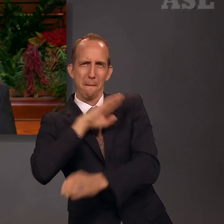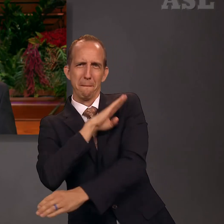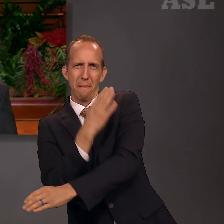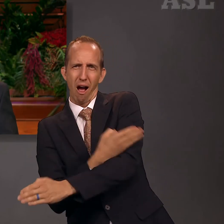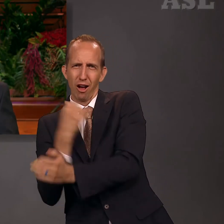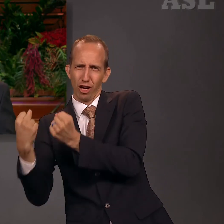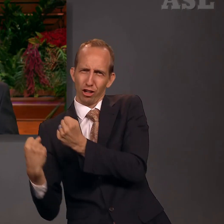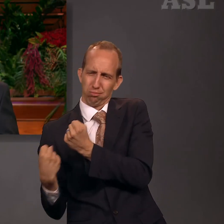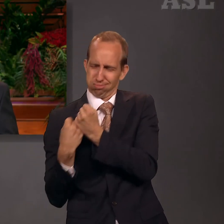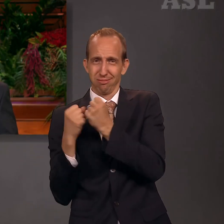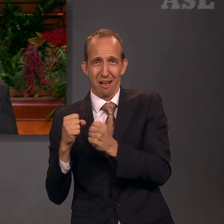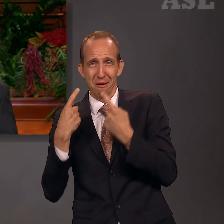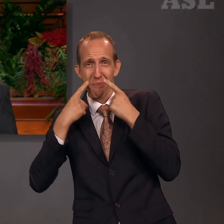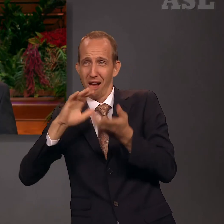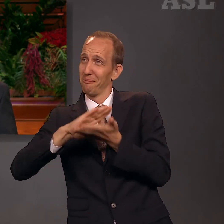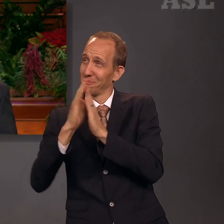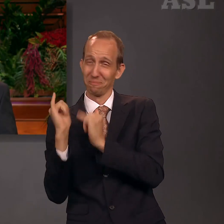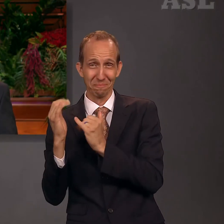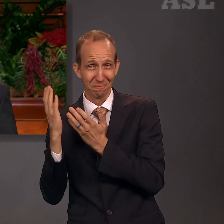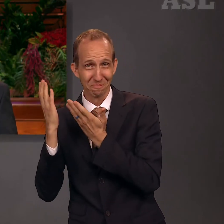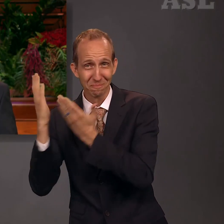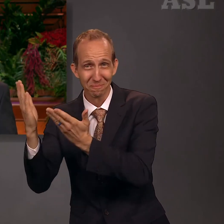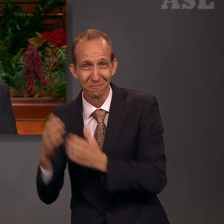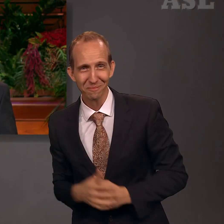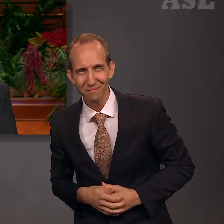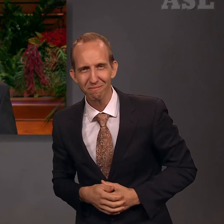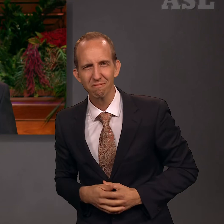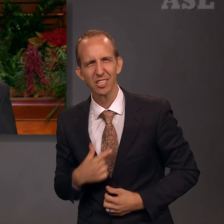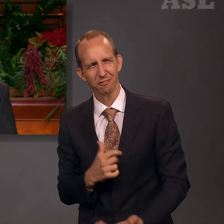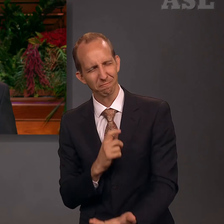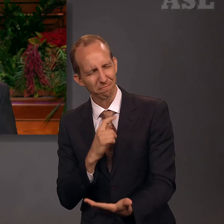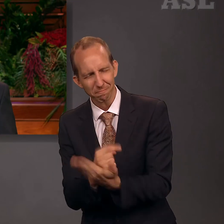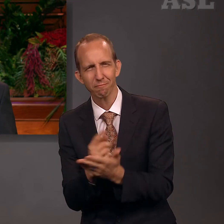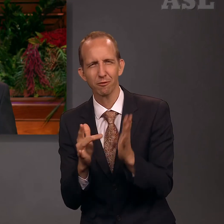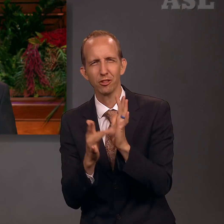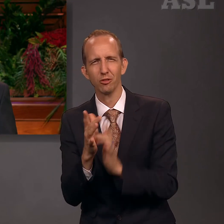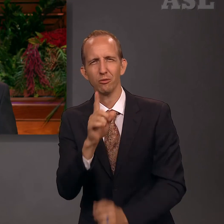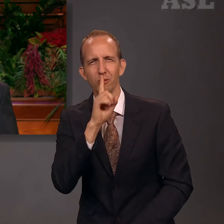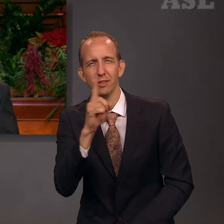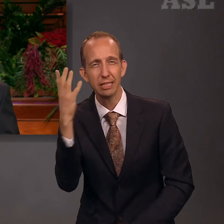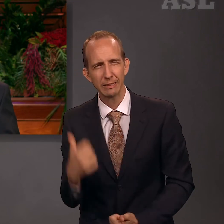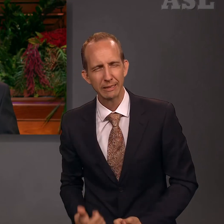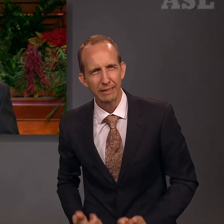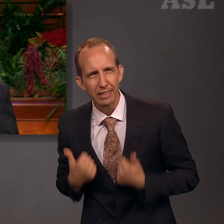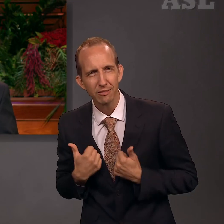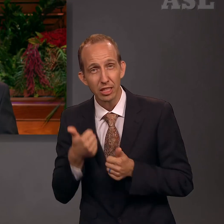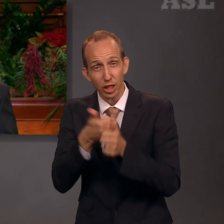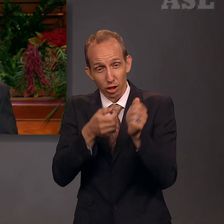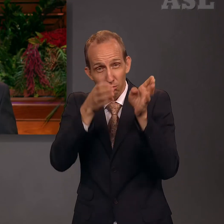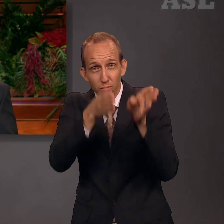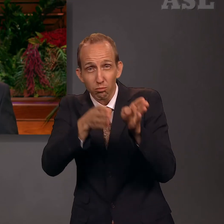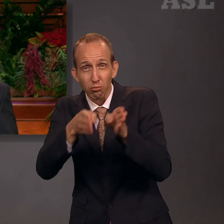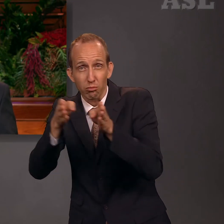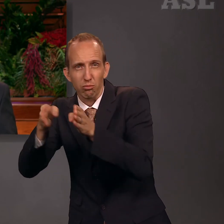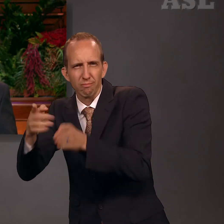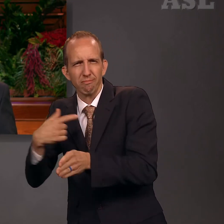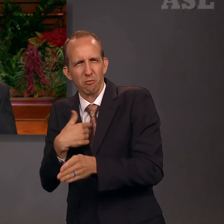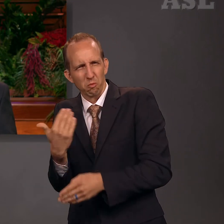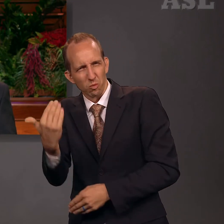I testify of the reality of Jesus Christ and that He lives and loves each